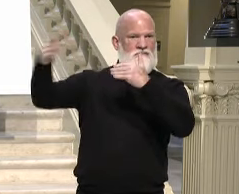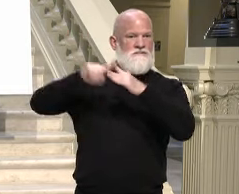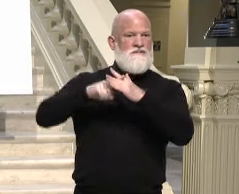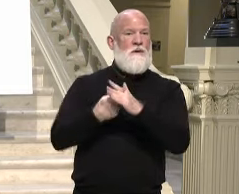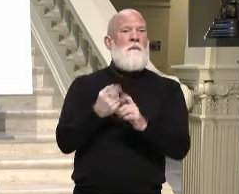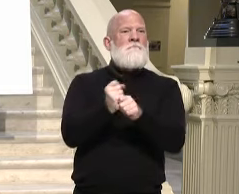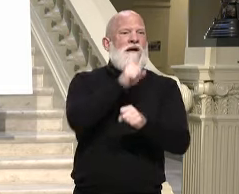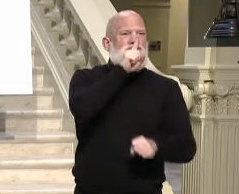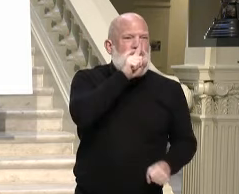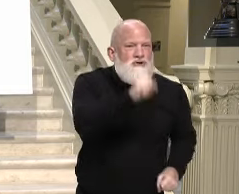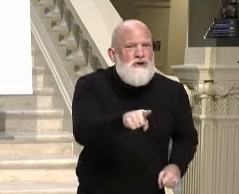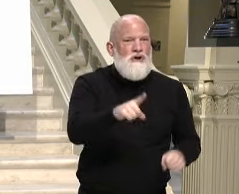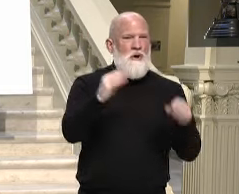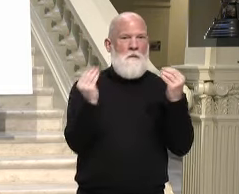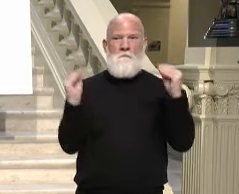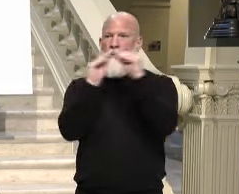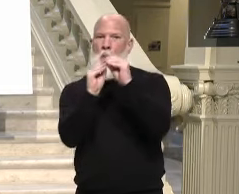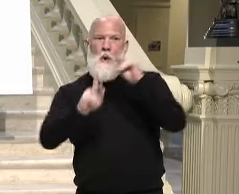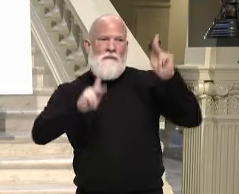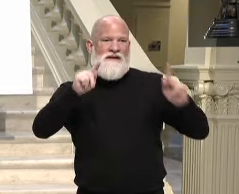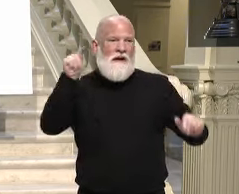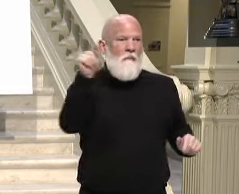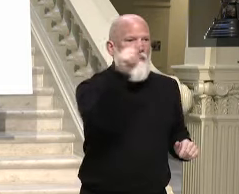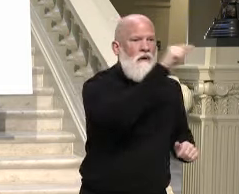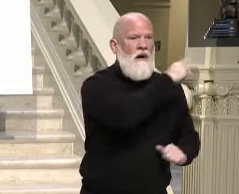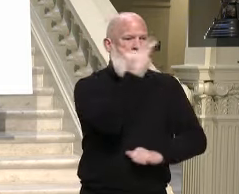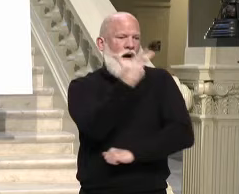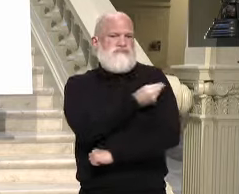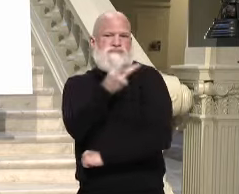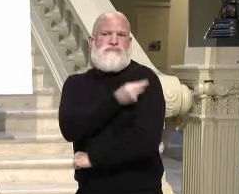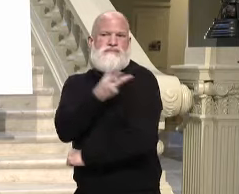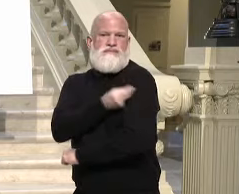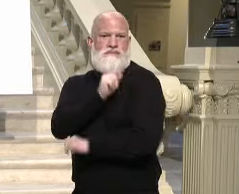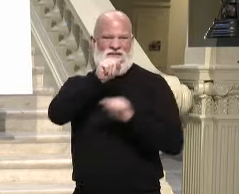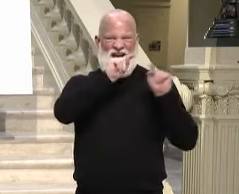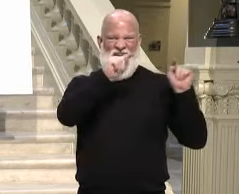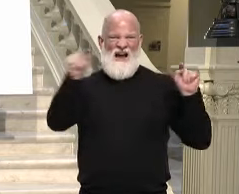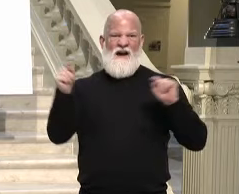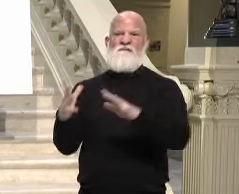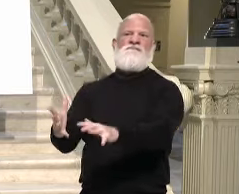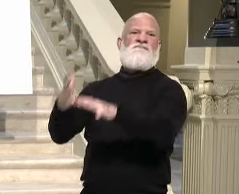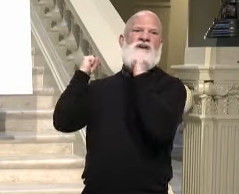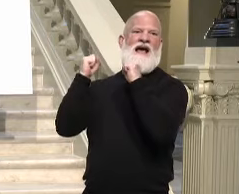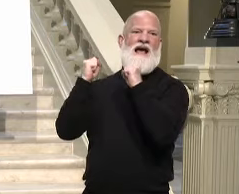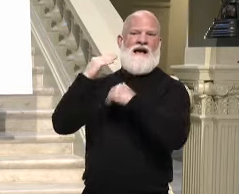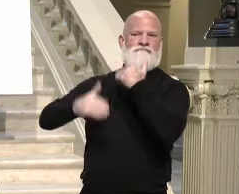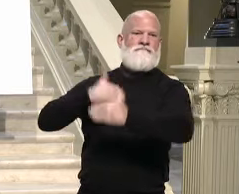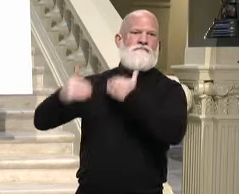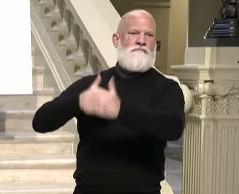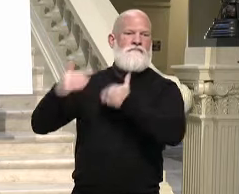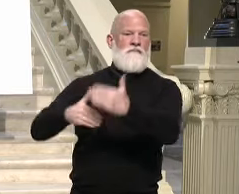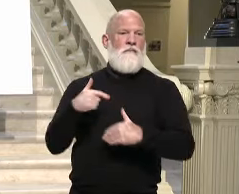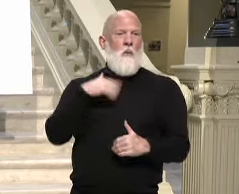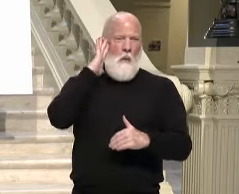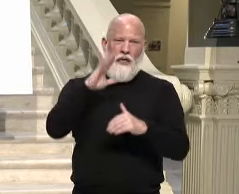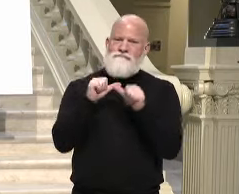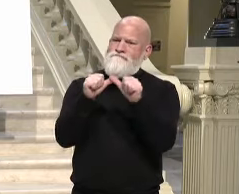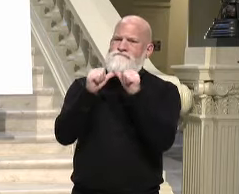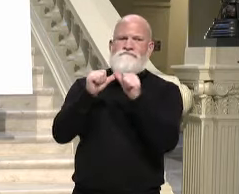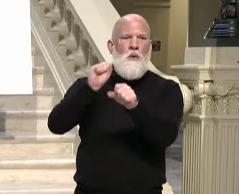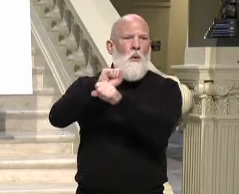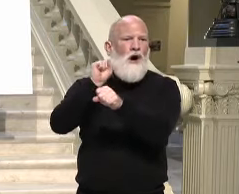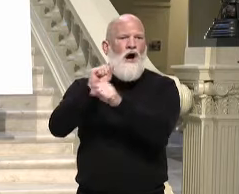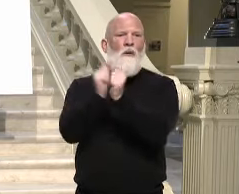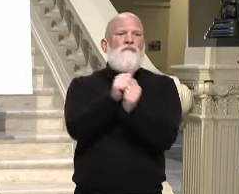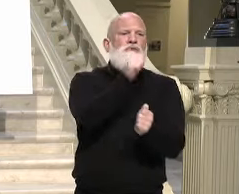doses are getting into the arms of Georgians as quickly as possible. We continue to work with private providers to ensure they are not